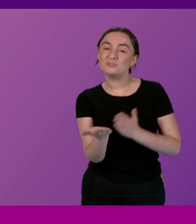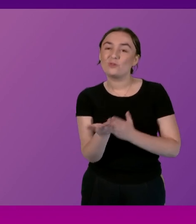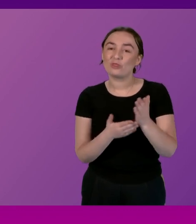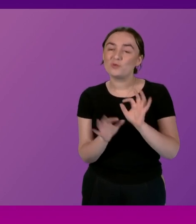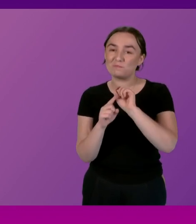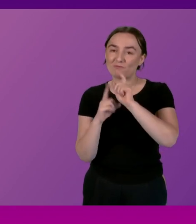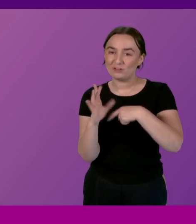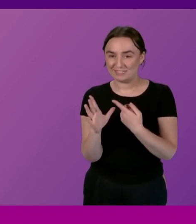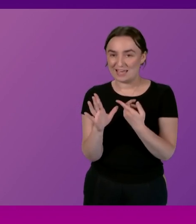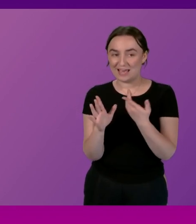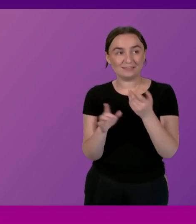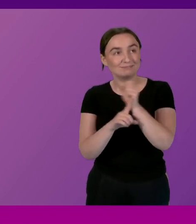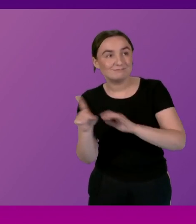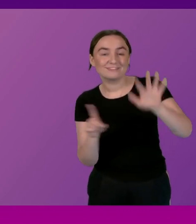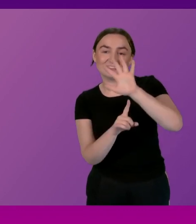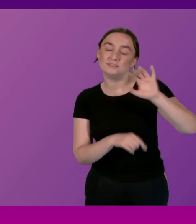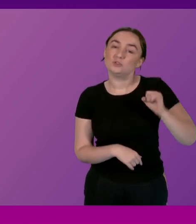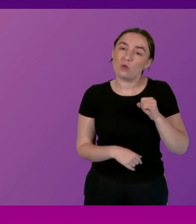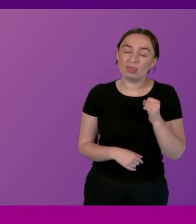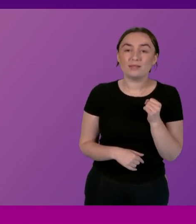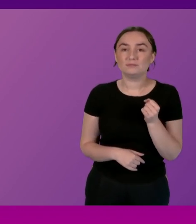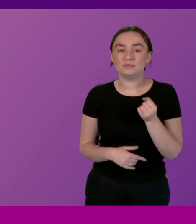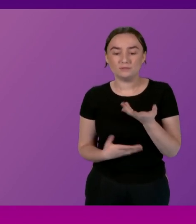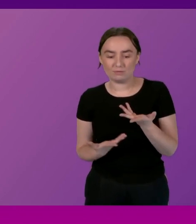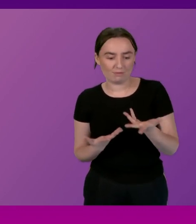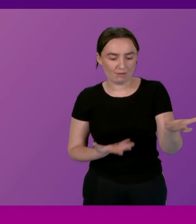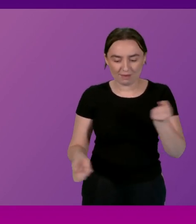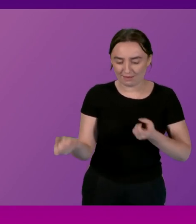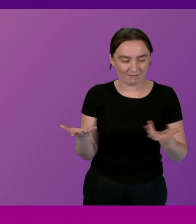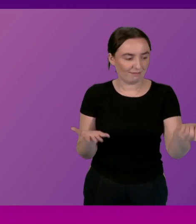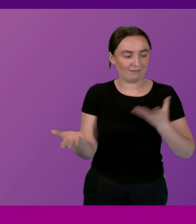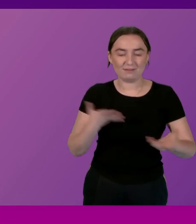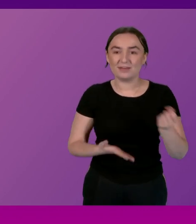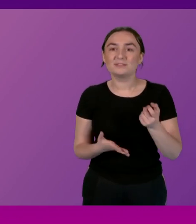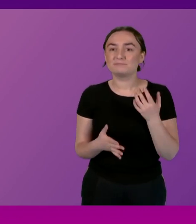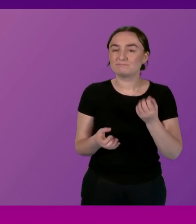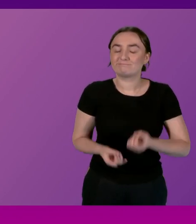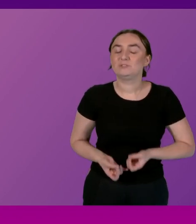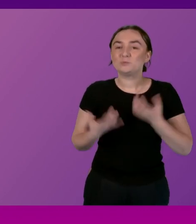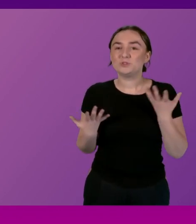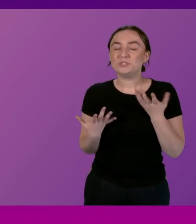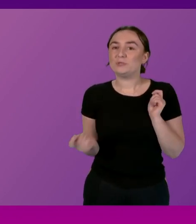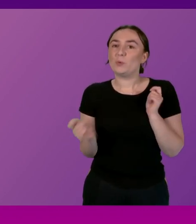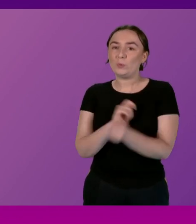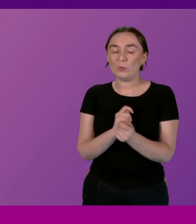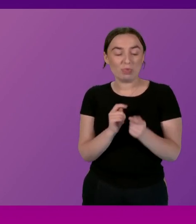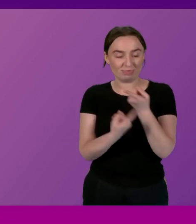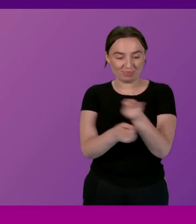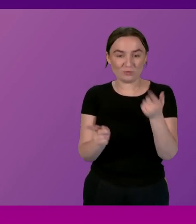Sistema projects from across Scotland in the gallery and to hear the inspirational transformation that that had made to these young people was simply